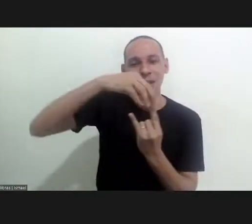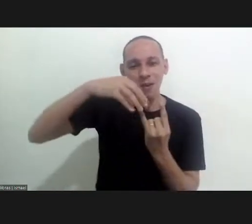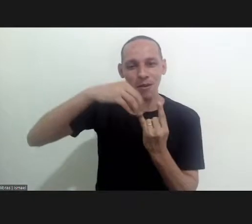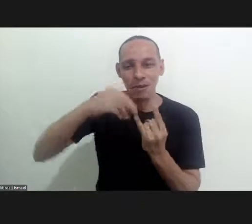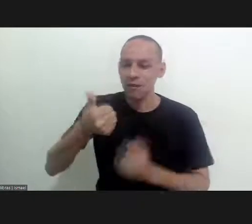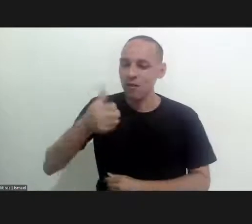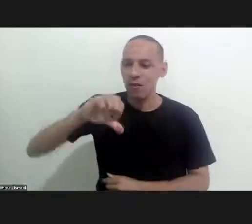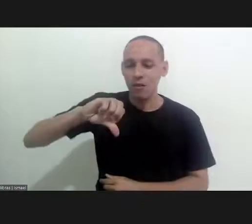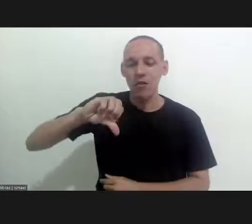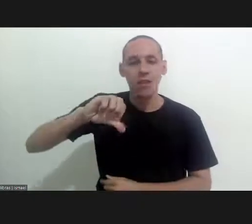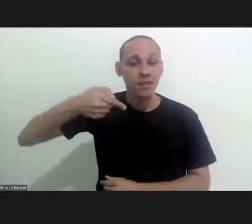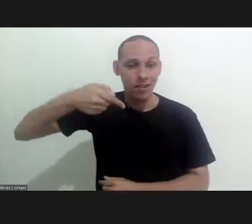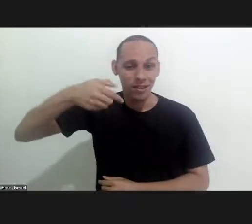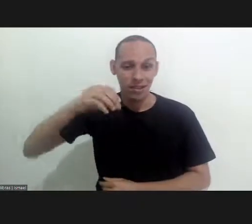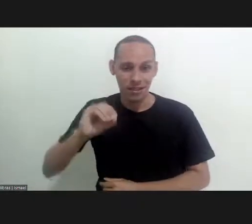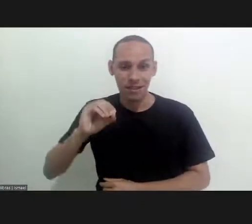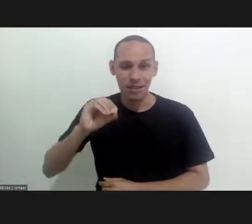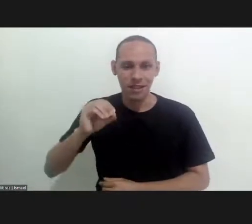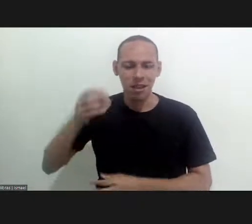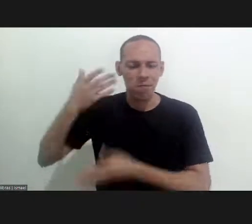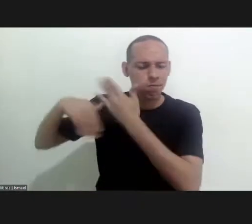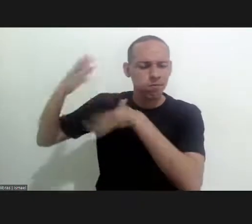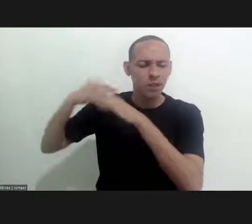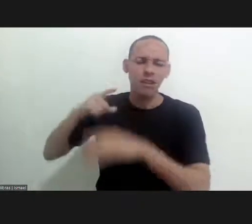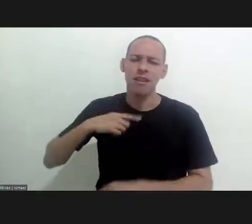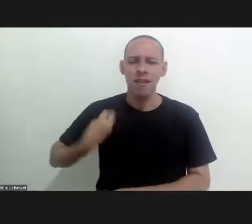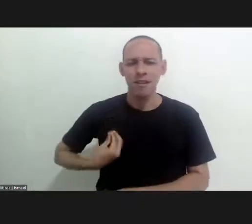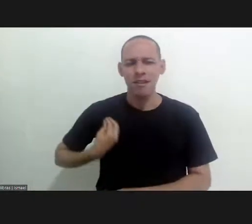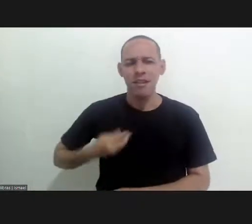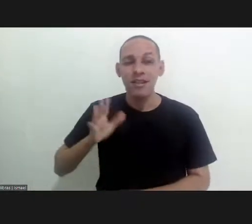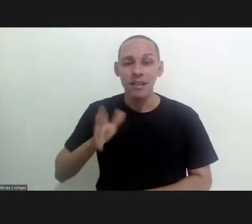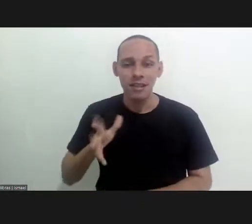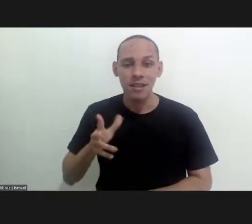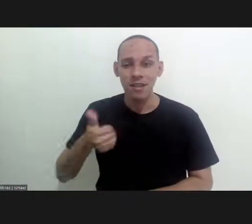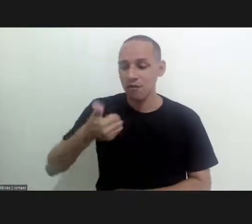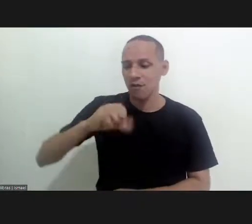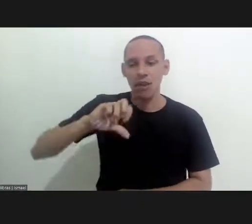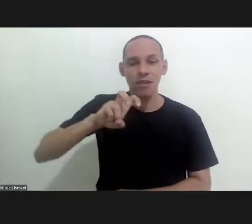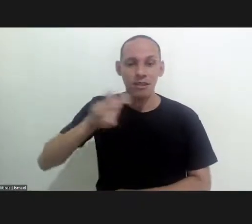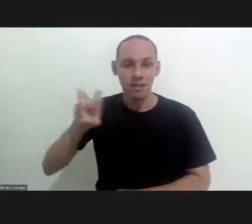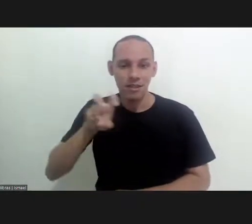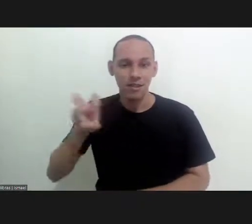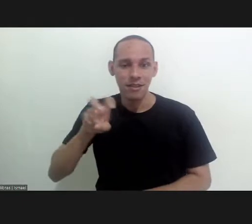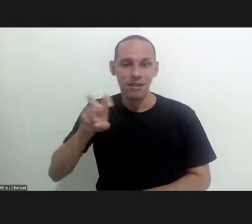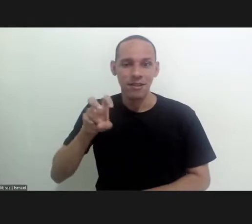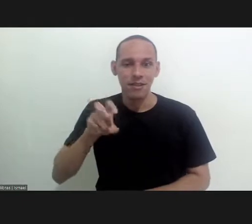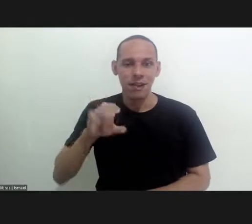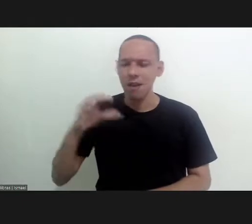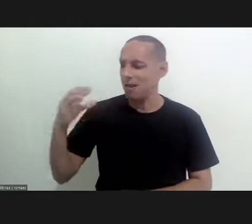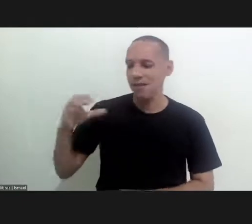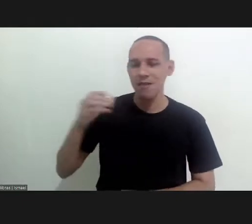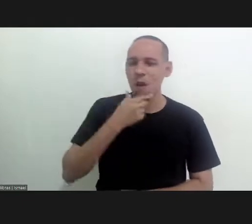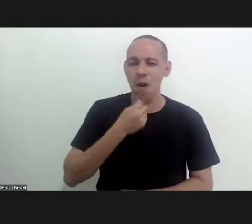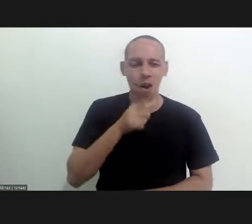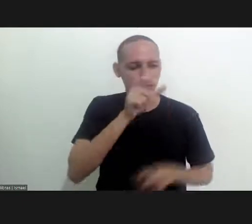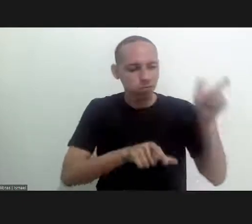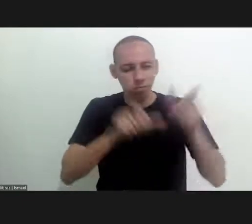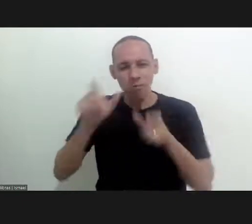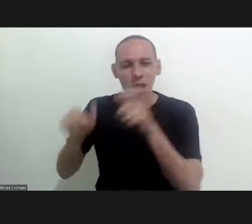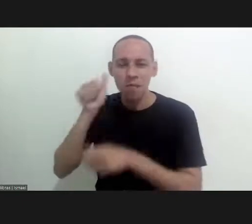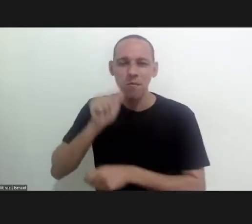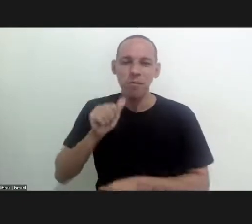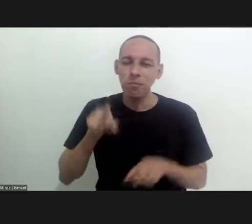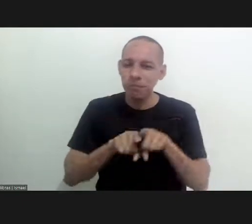by Fiocruz in 1970, already existed since 55, bringing together renowned